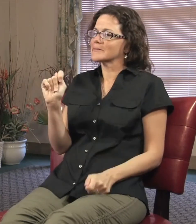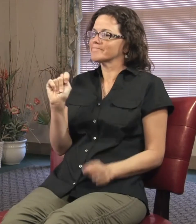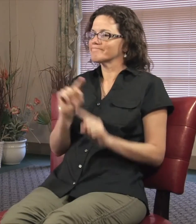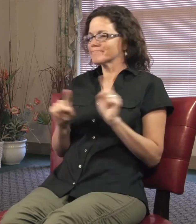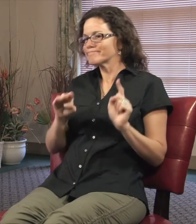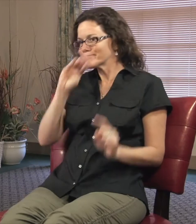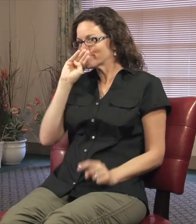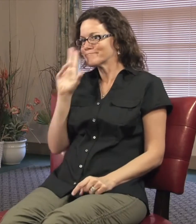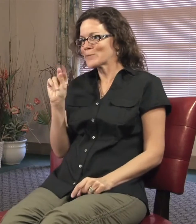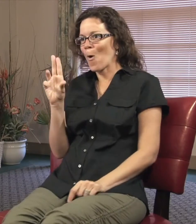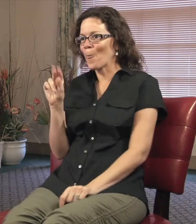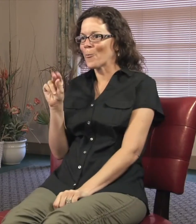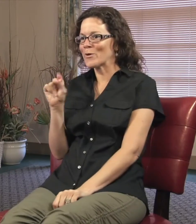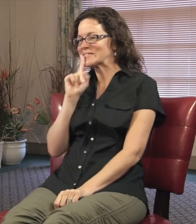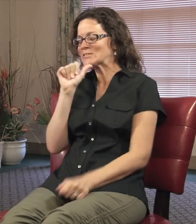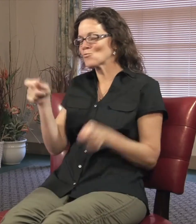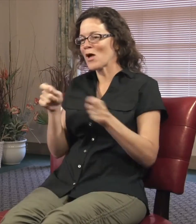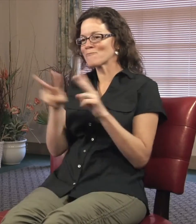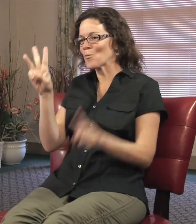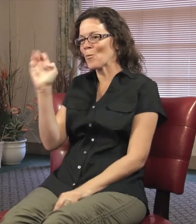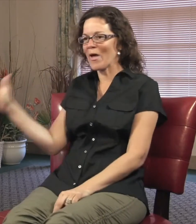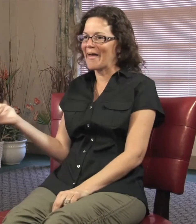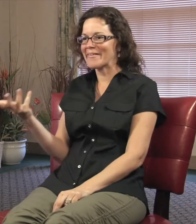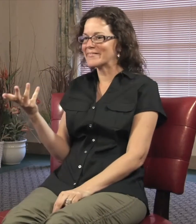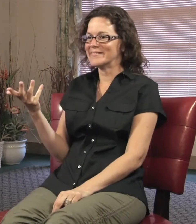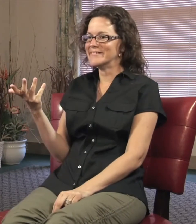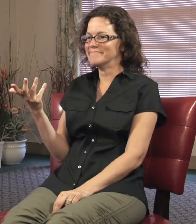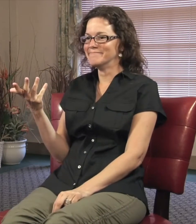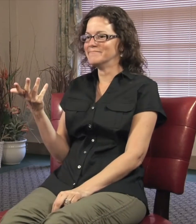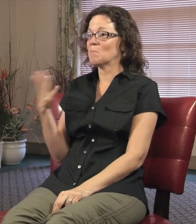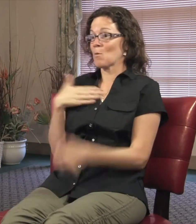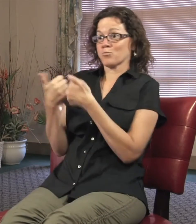wrong. I did not handle it very well. My boyfriend even noticed.